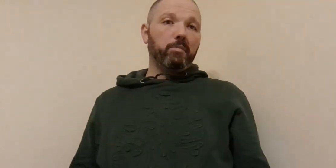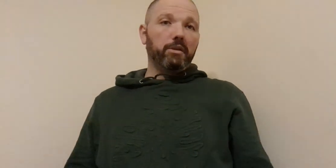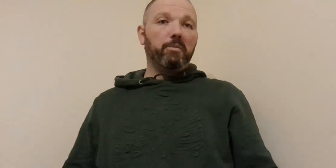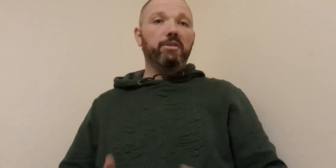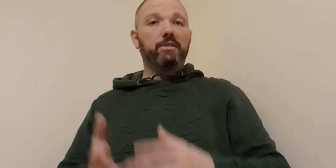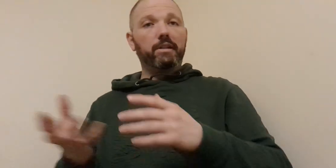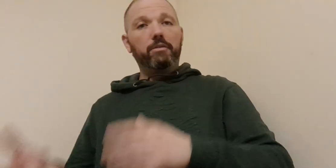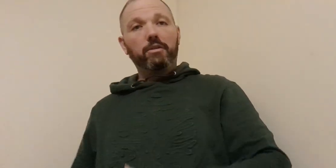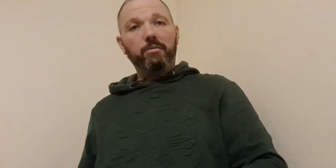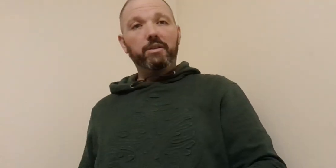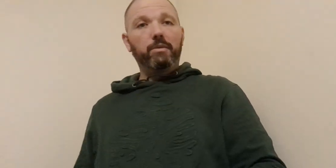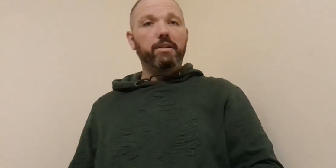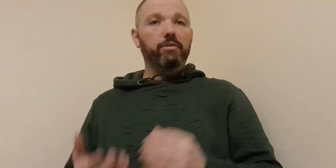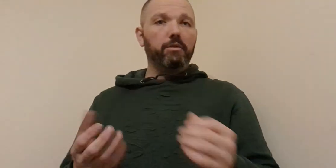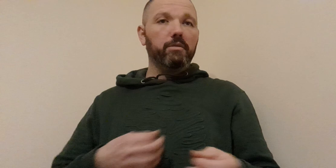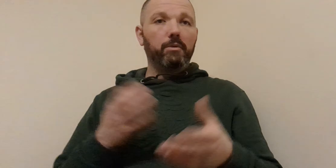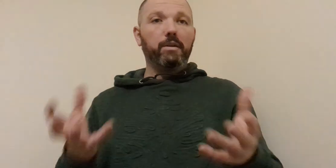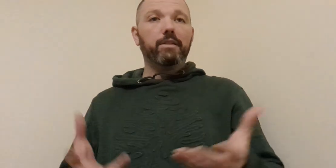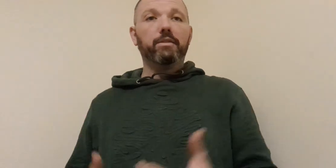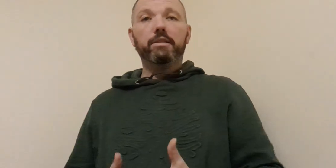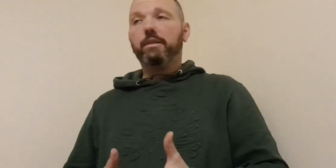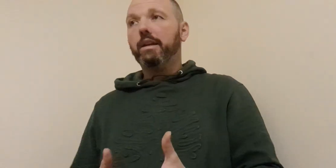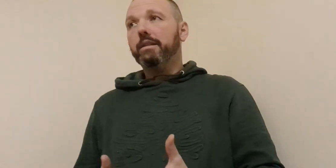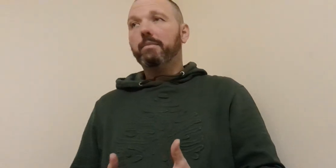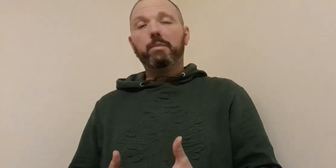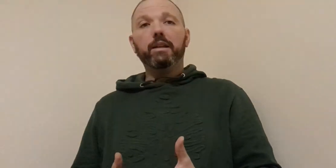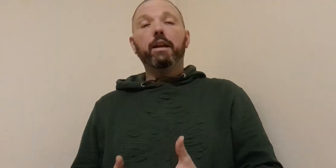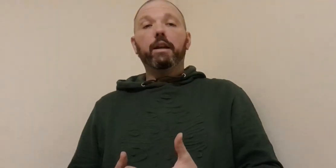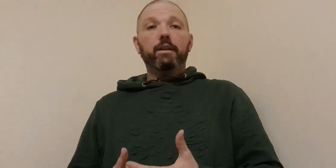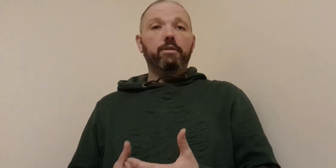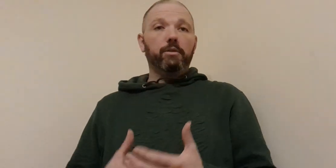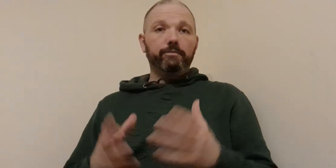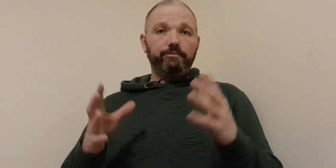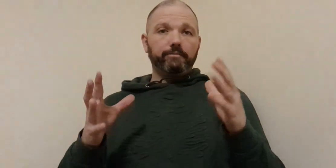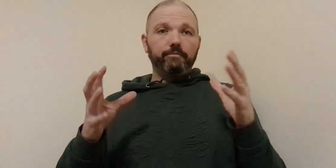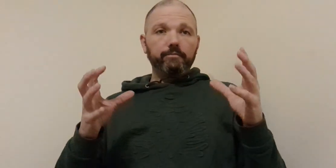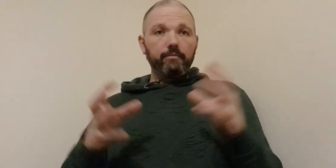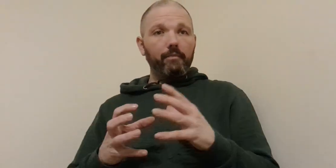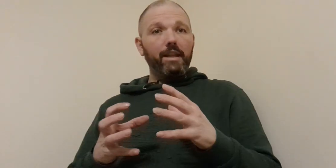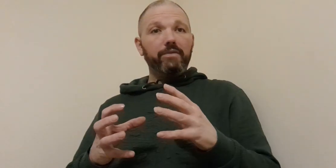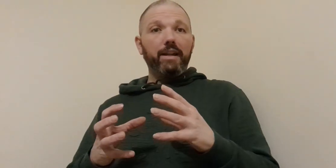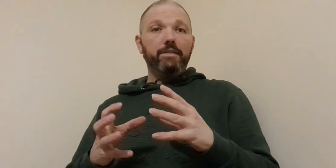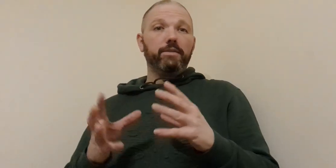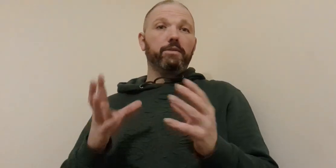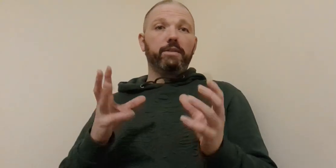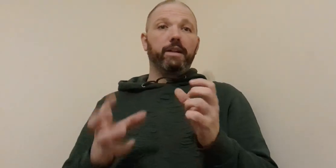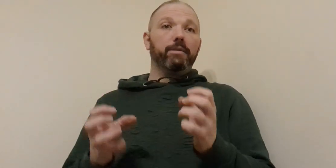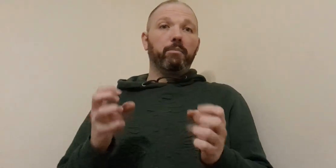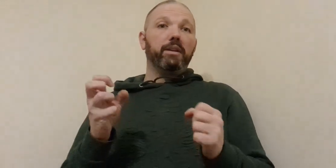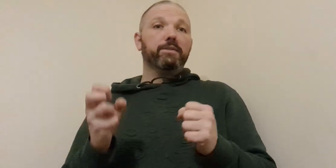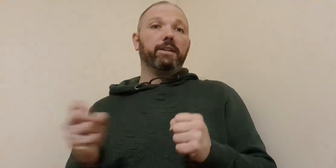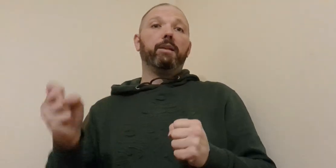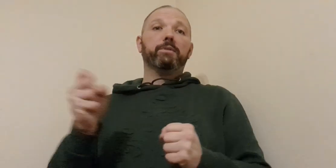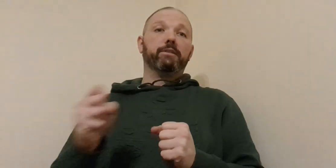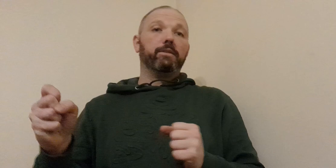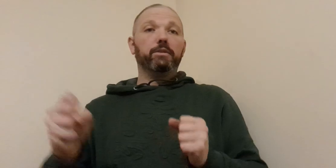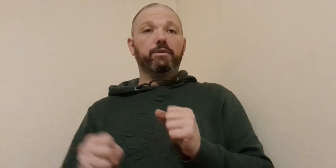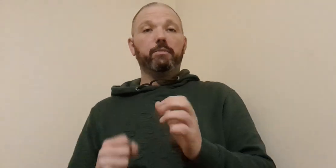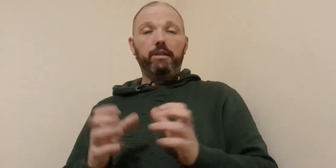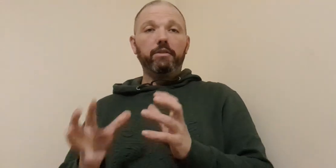to put the person down or whether you want to throw them or whatever like the case may be so that's just a kind of a brief synopsis of like some of the